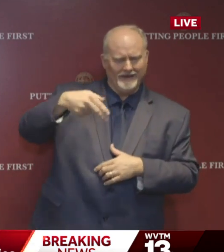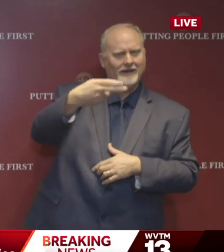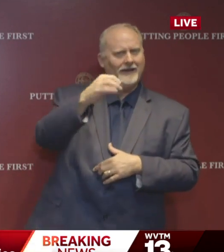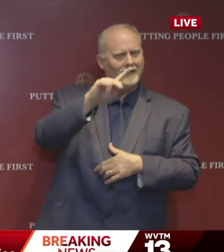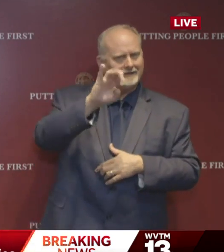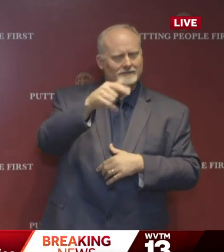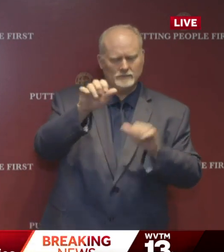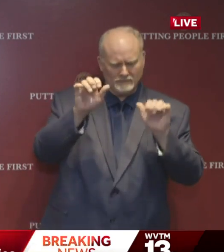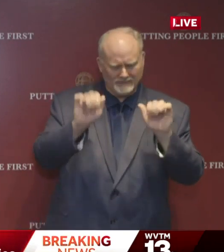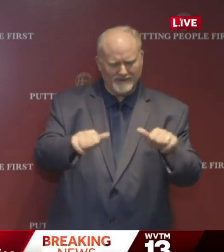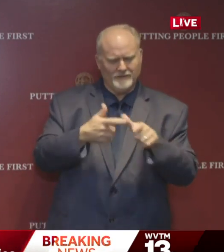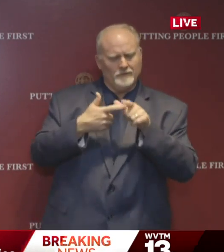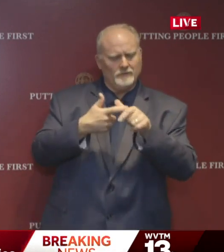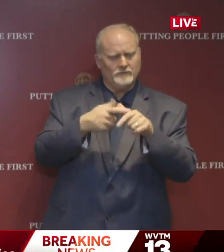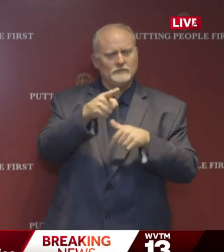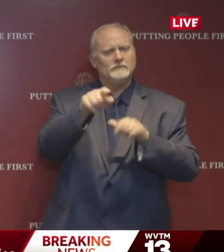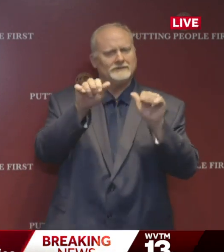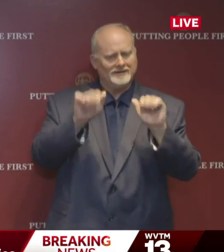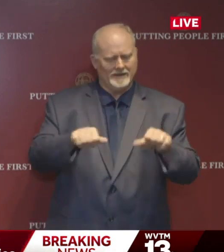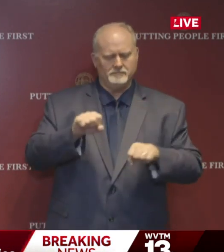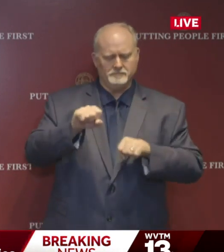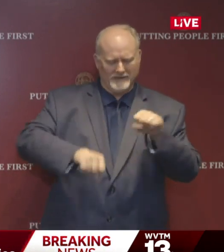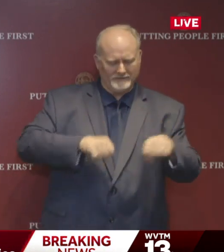running or cycling.